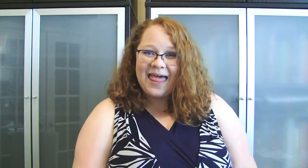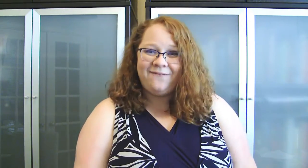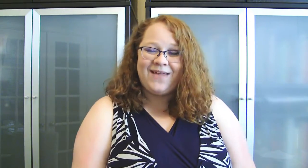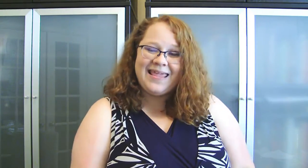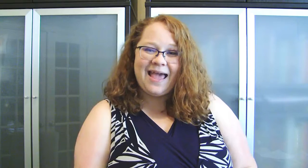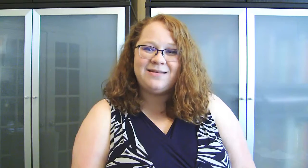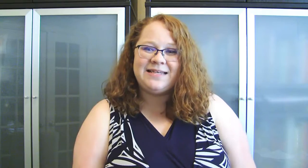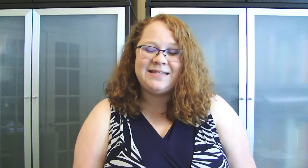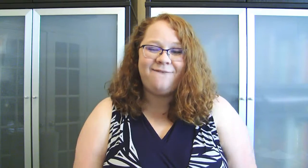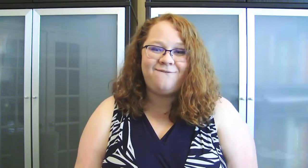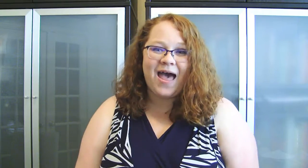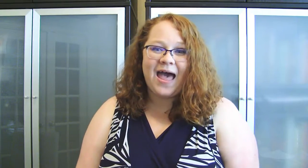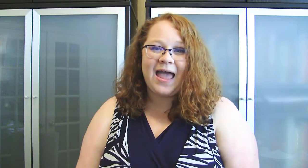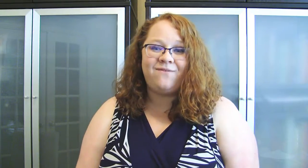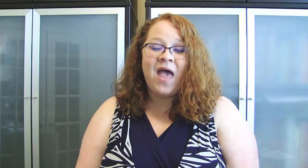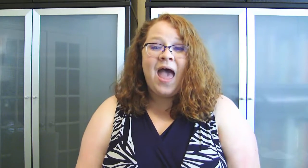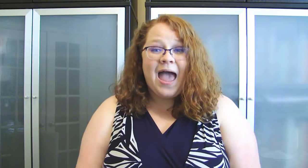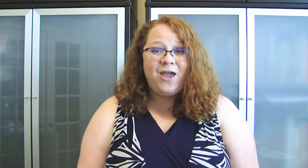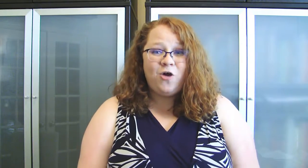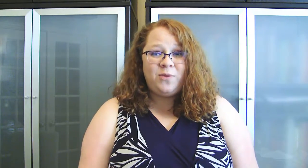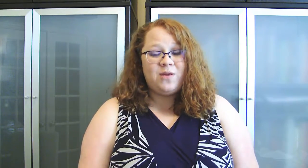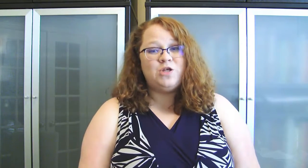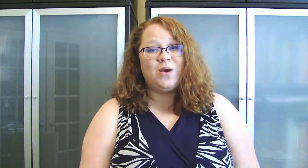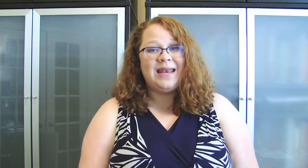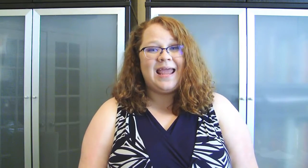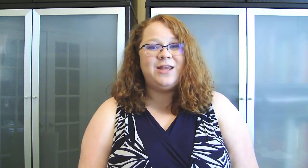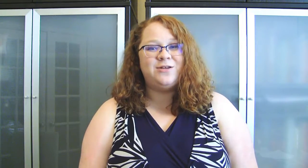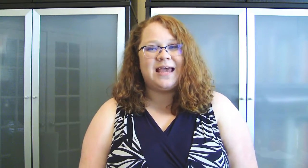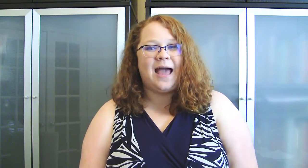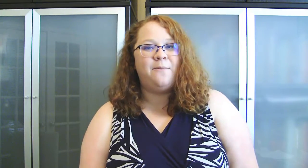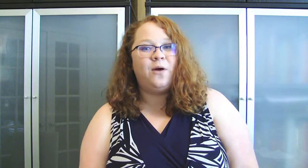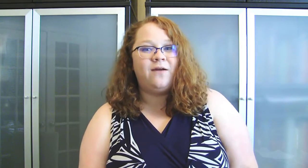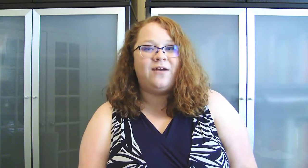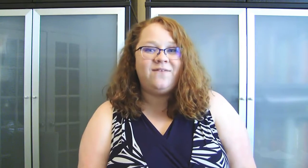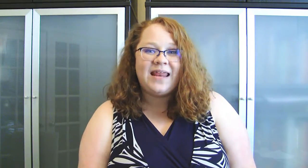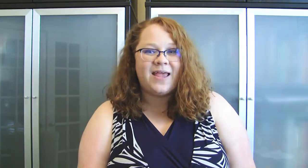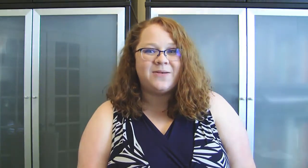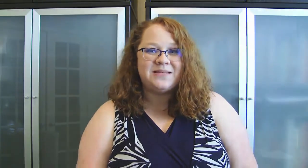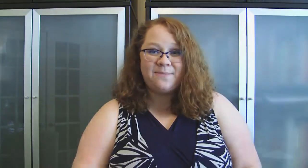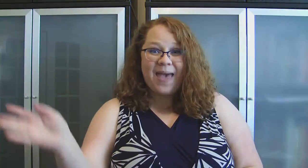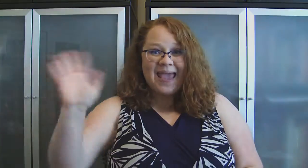lot of fun counting to five. I hope you enjoyed it and you check out more of our videos. Bye.